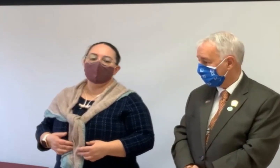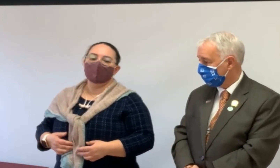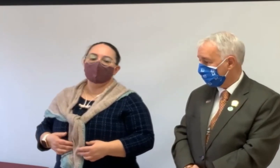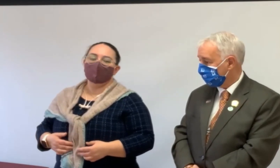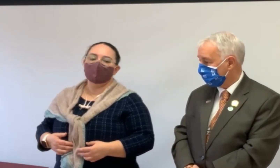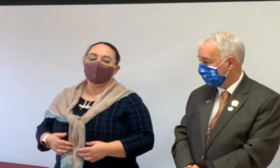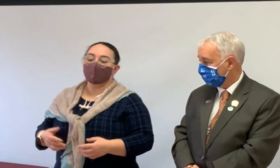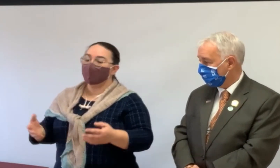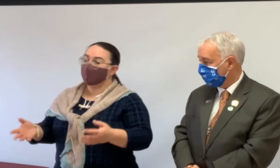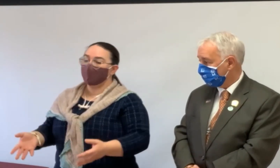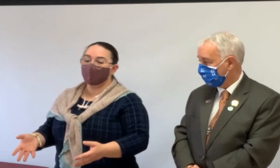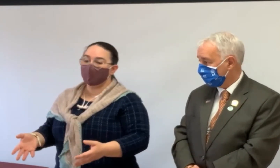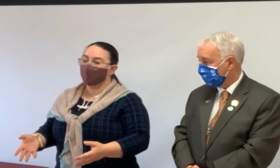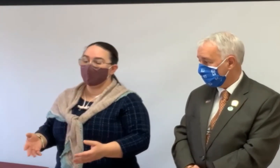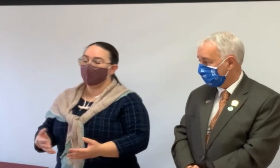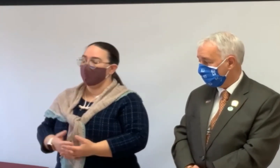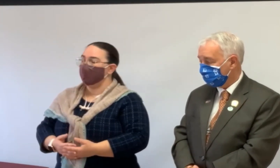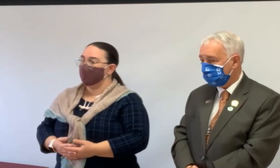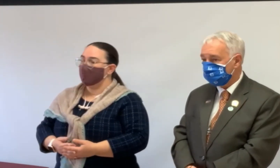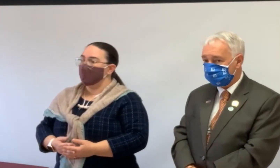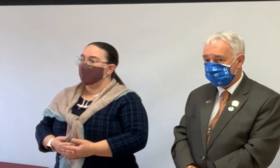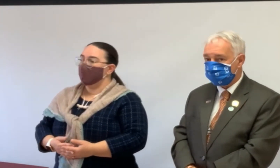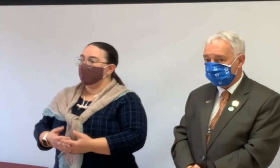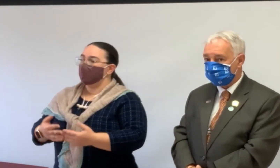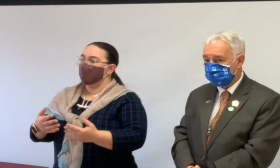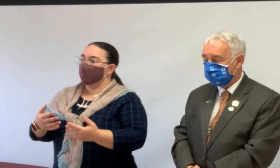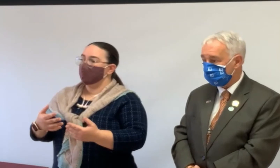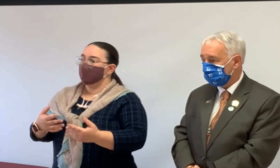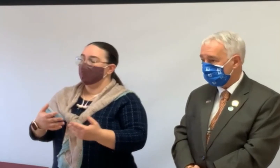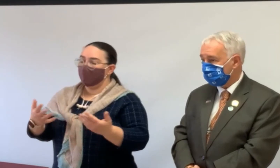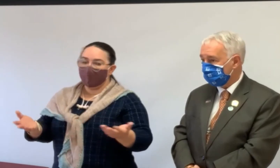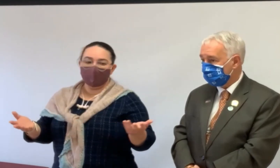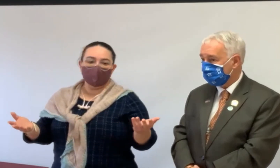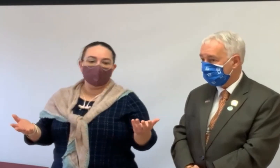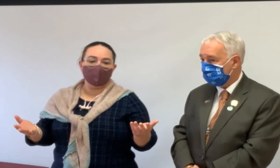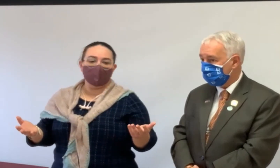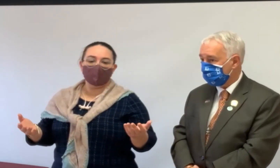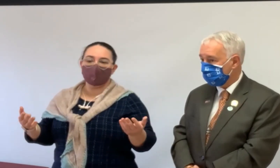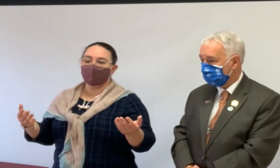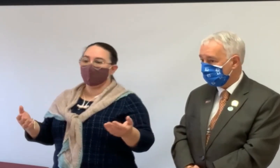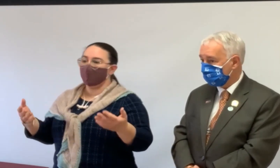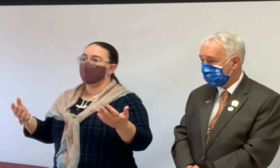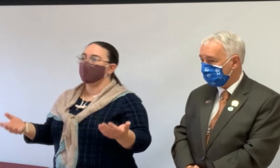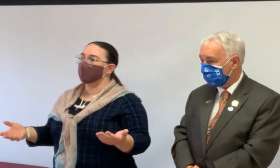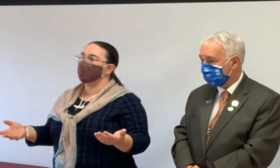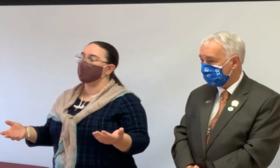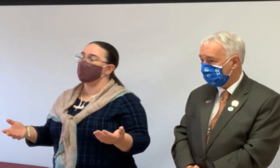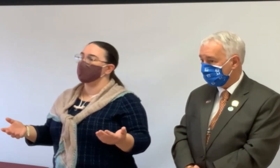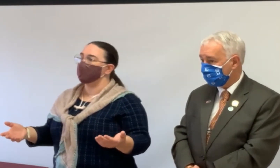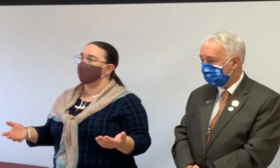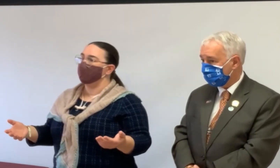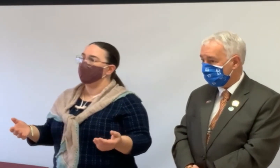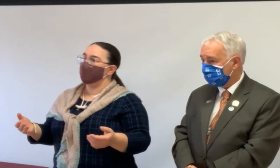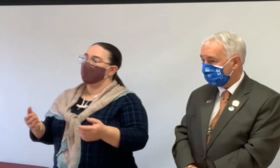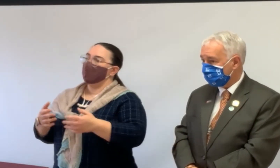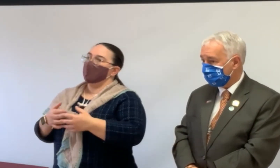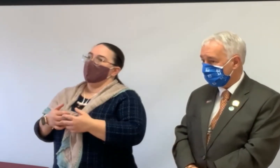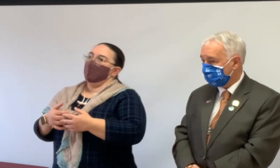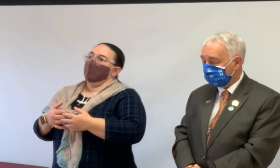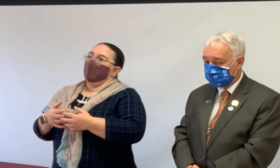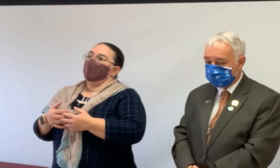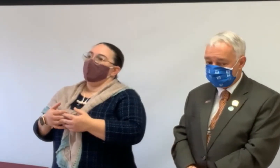So, um, sometimes it's better to stay where you are, but when it's, when it's a good decision to sell,